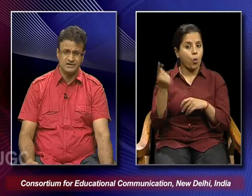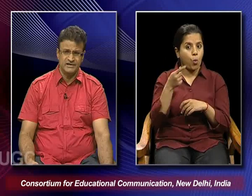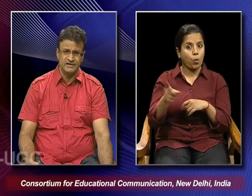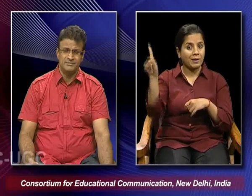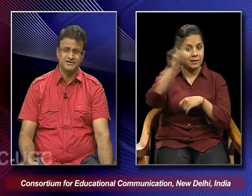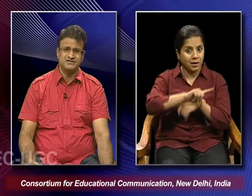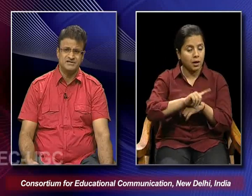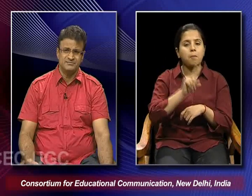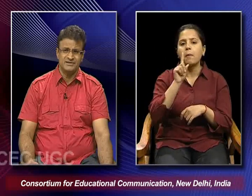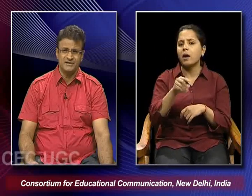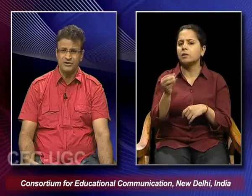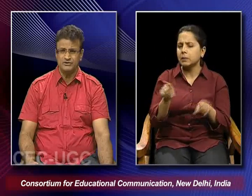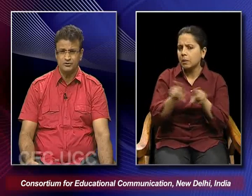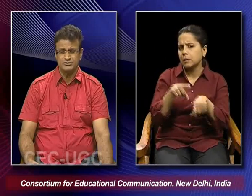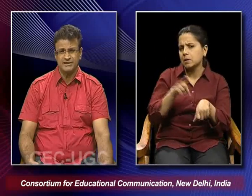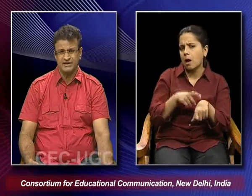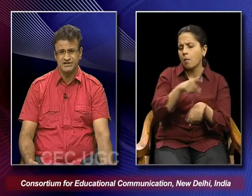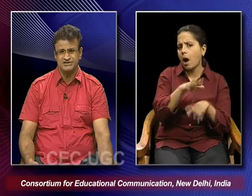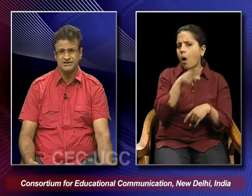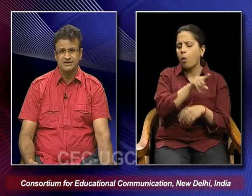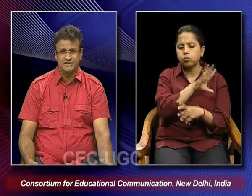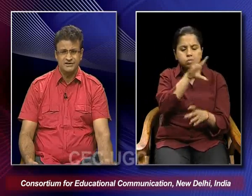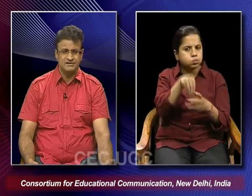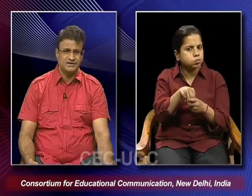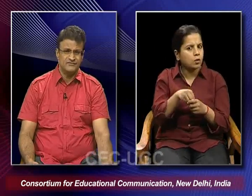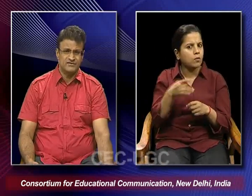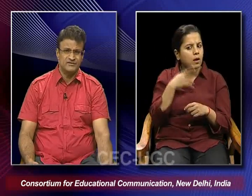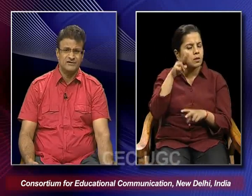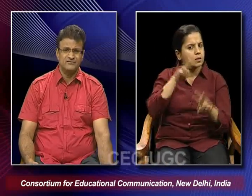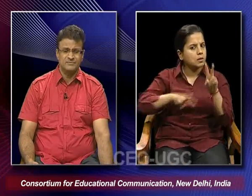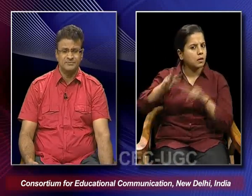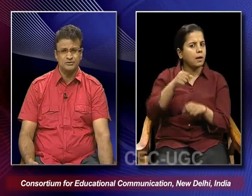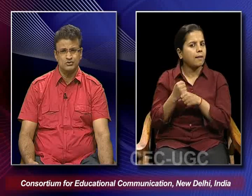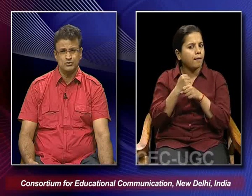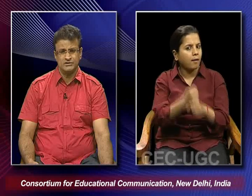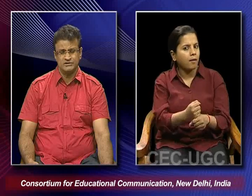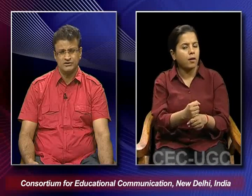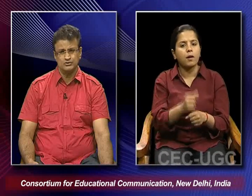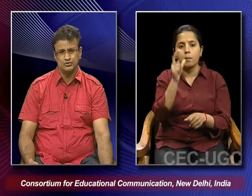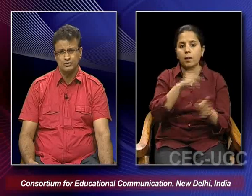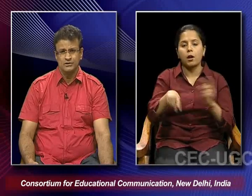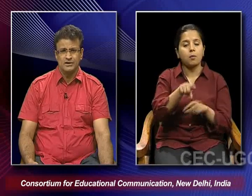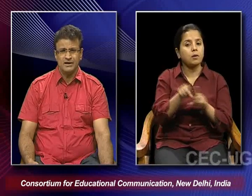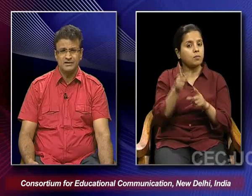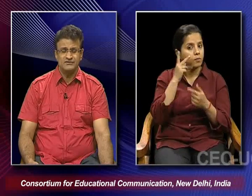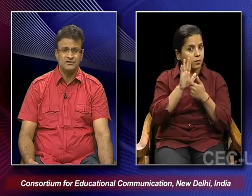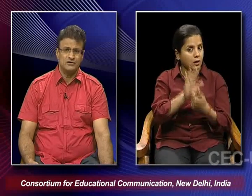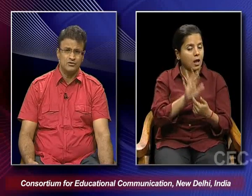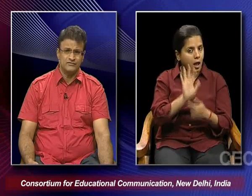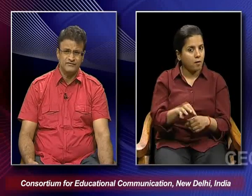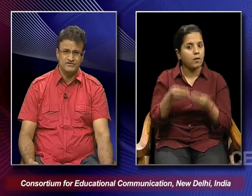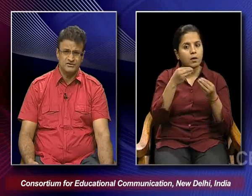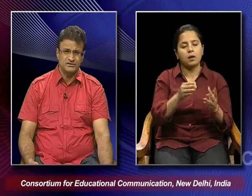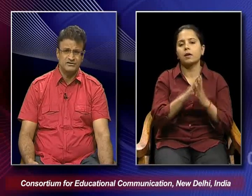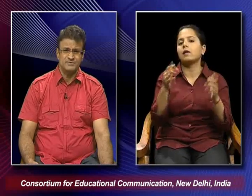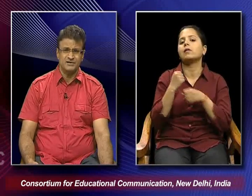particular day but at the same time how they also engage in the gift giving where people so they also are given a lot